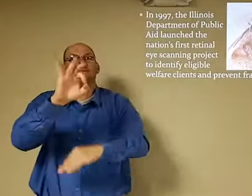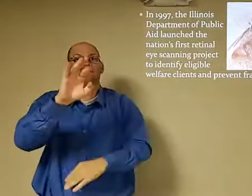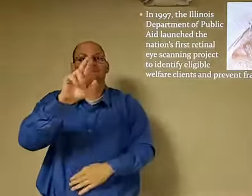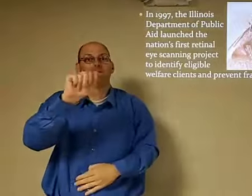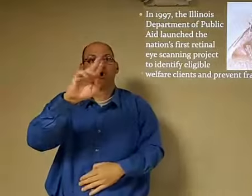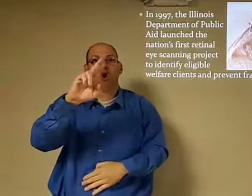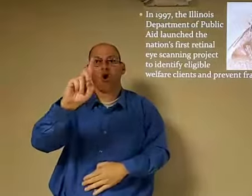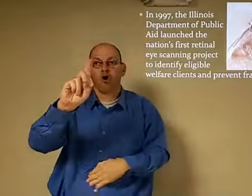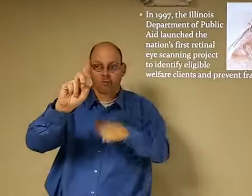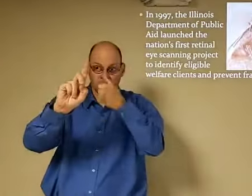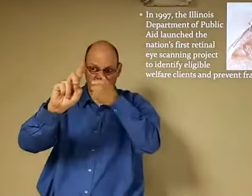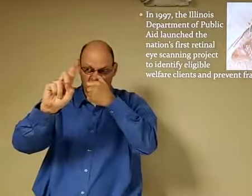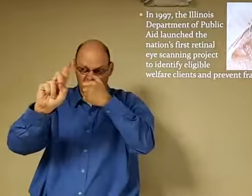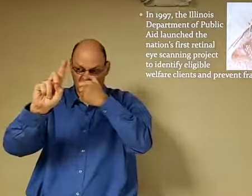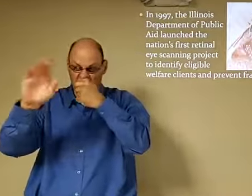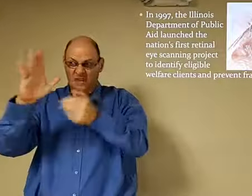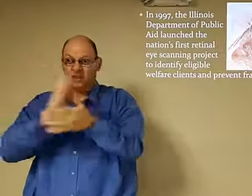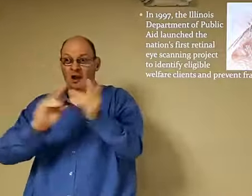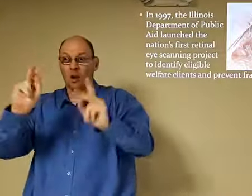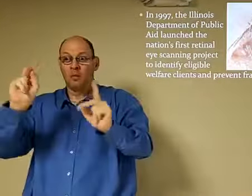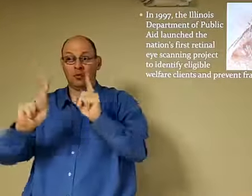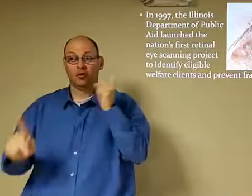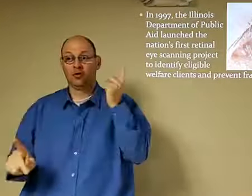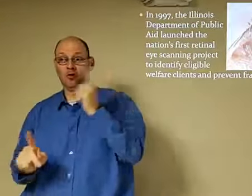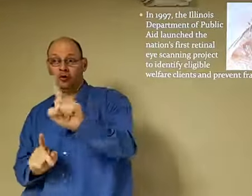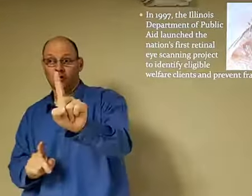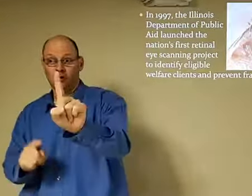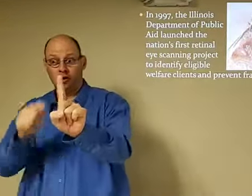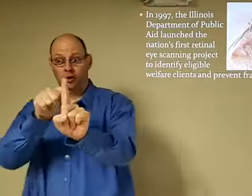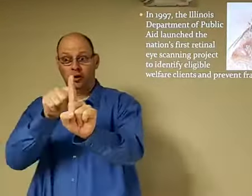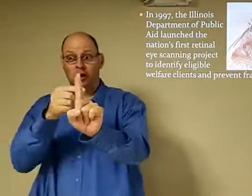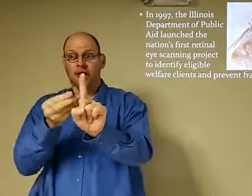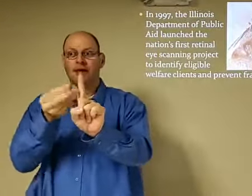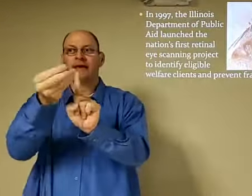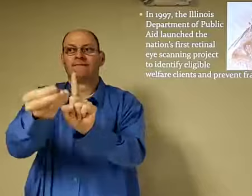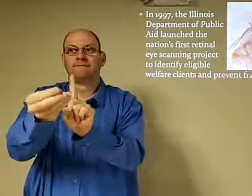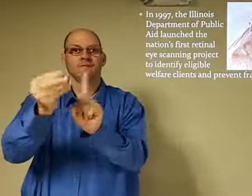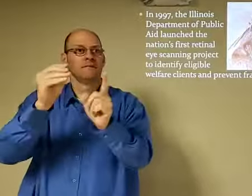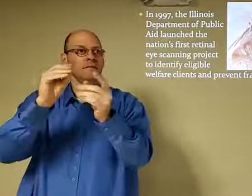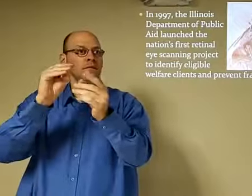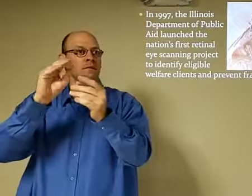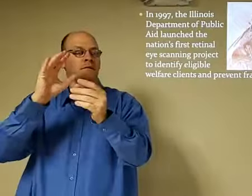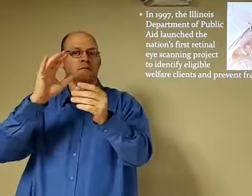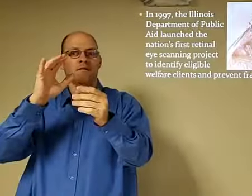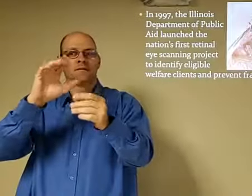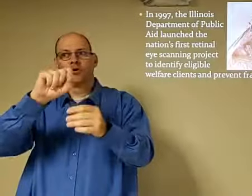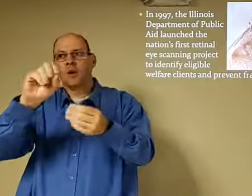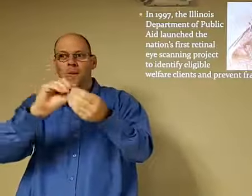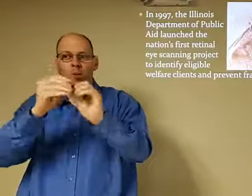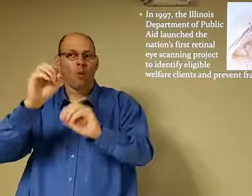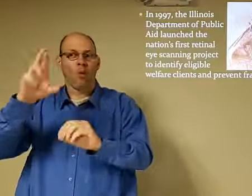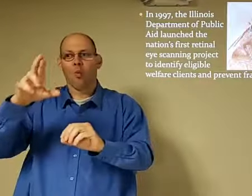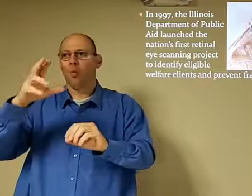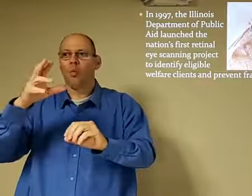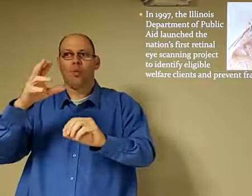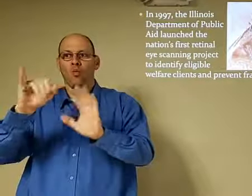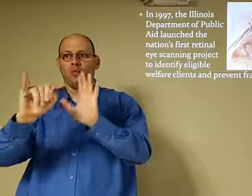And it was a, you know, be able to identify eligible welfare clients to prevent fraud.